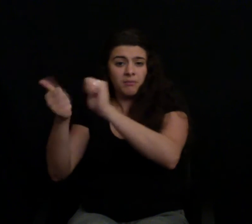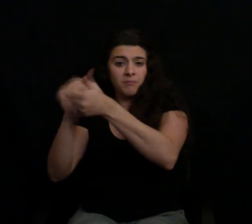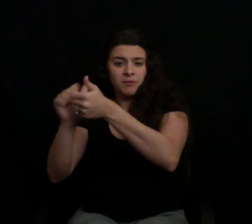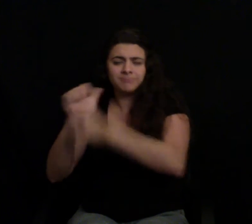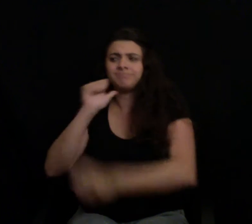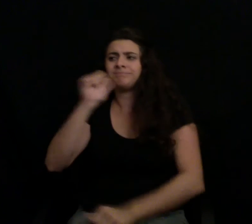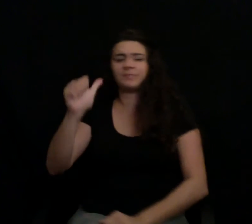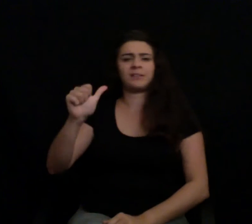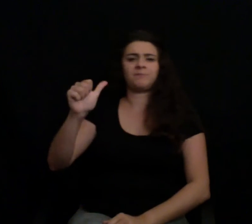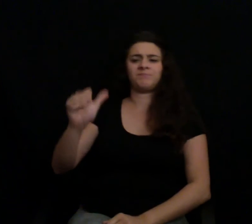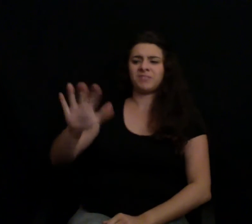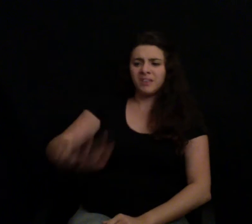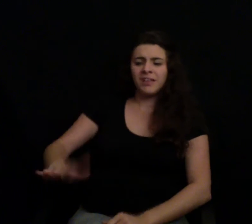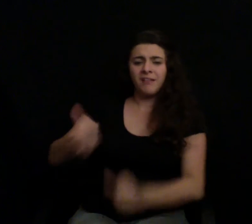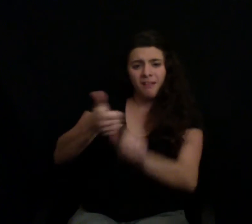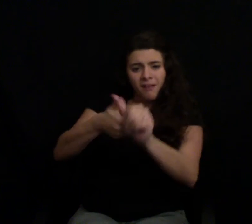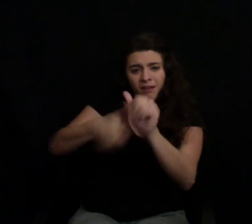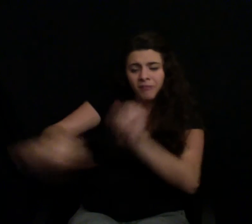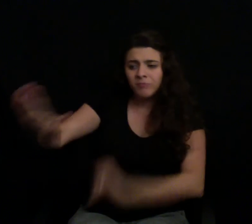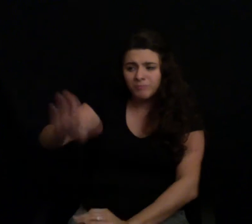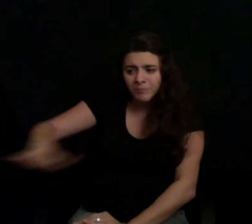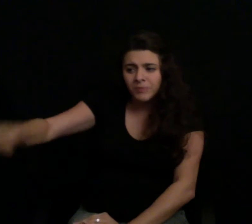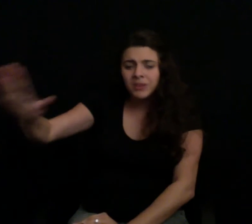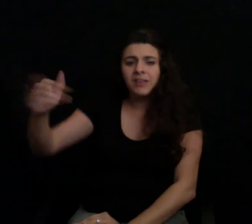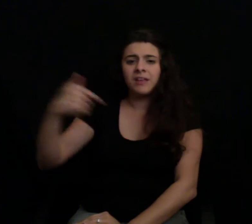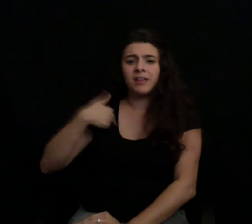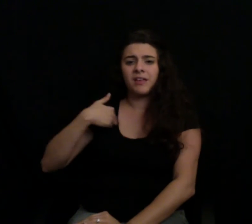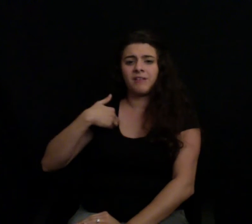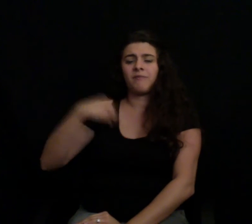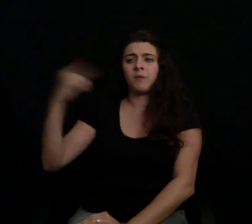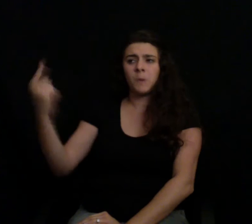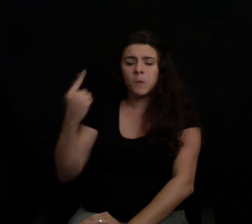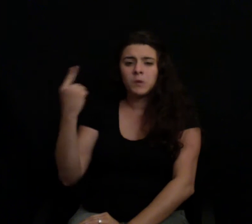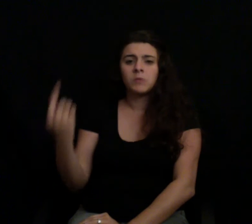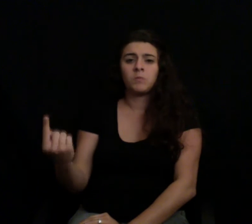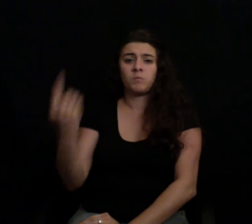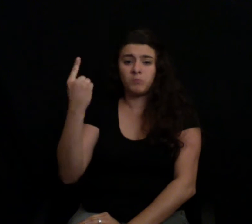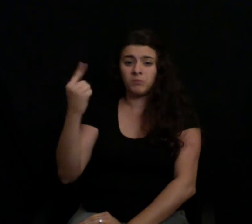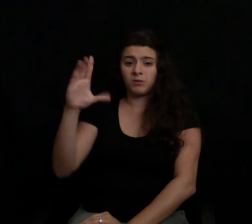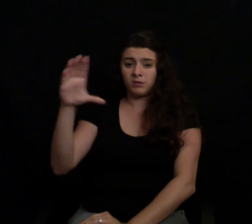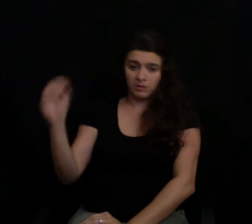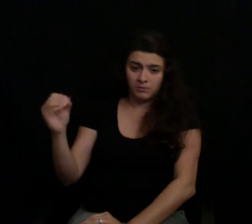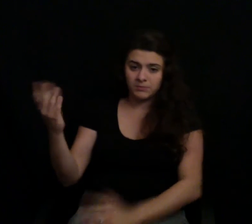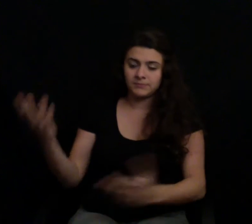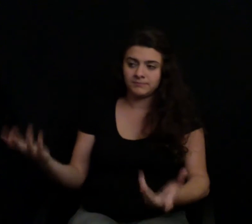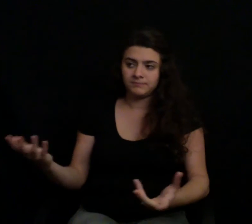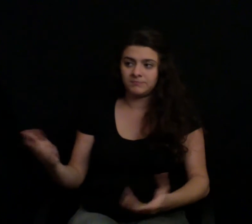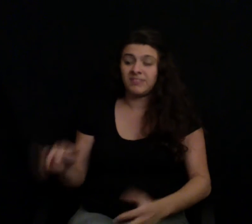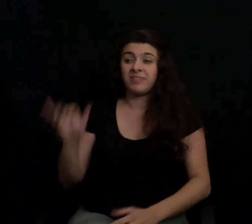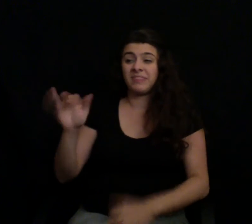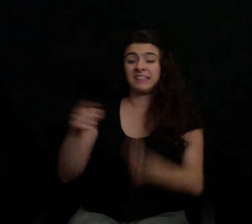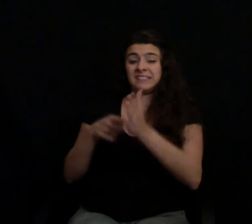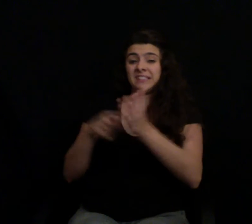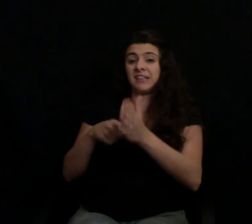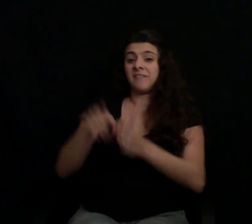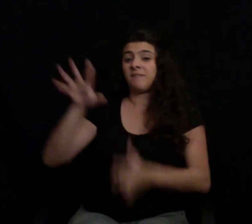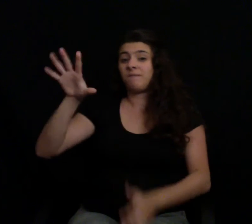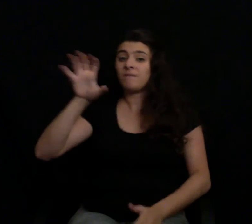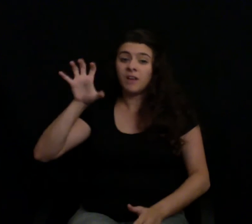forever until you pay off that debt. And that debt is $400,000, $500,000. And I, you know, began to understand, like,